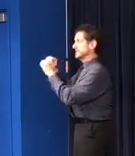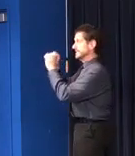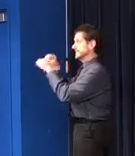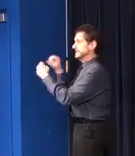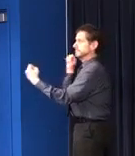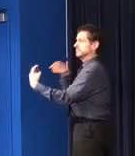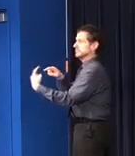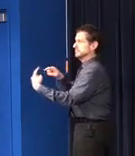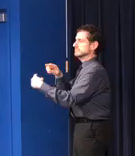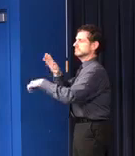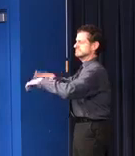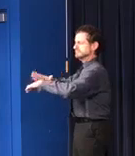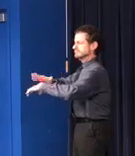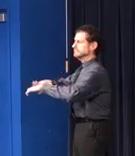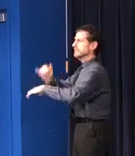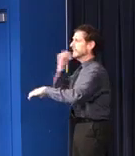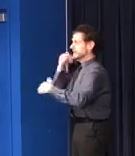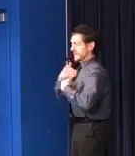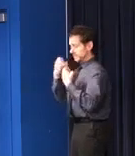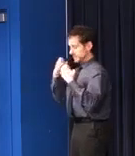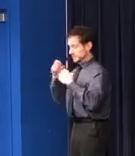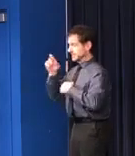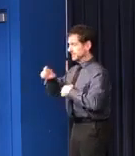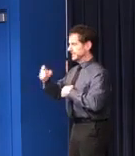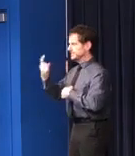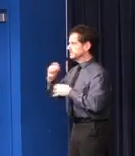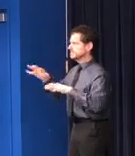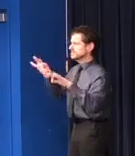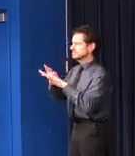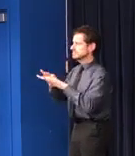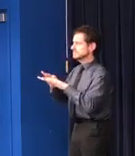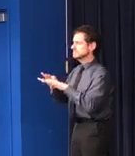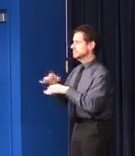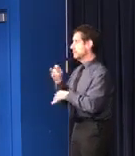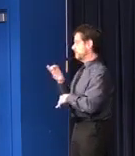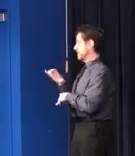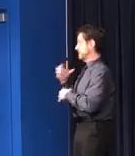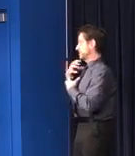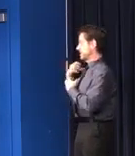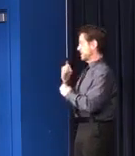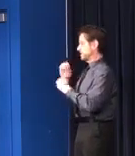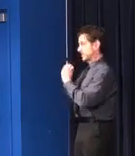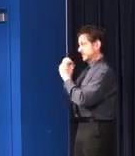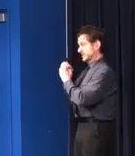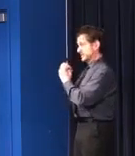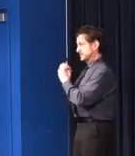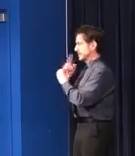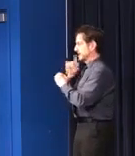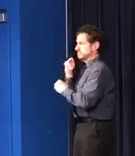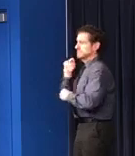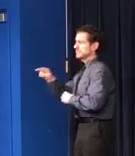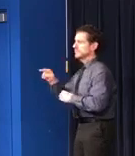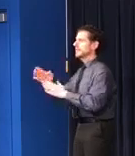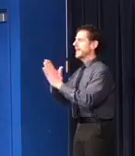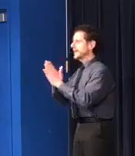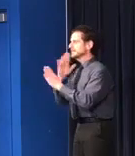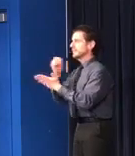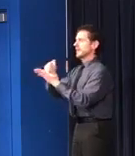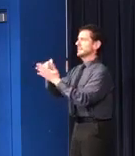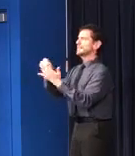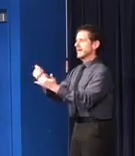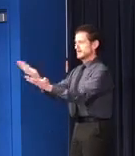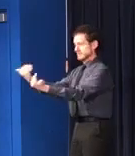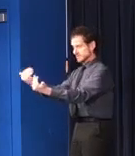event of an urgent need our public health officials will be able to ask you for your immediate assistance.